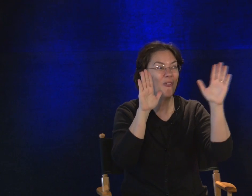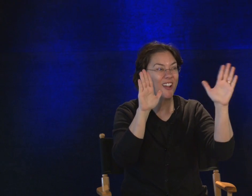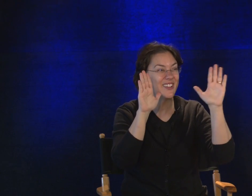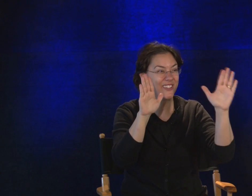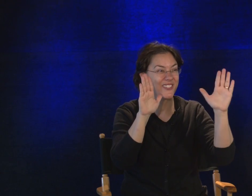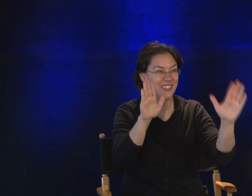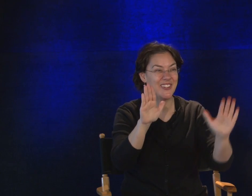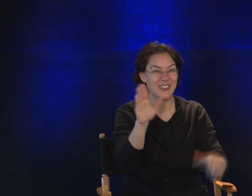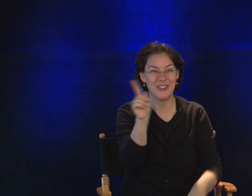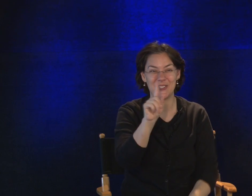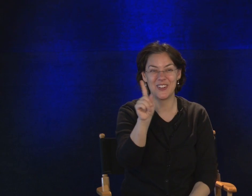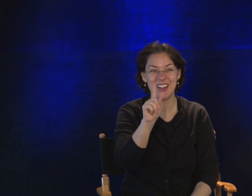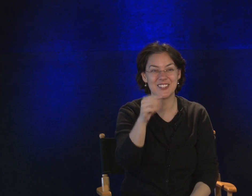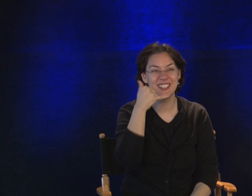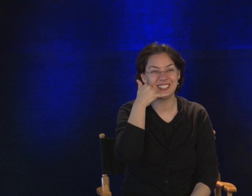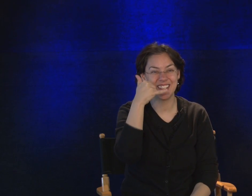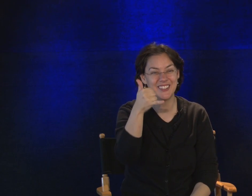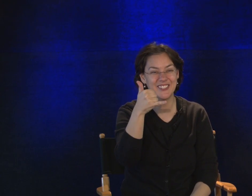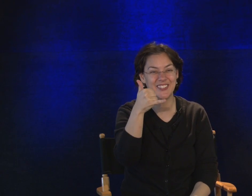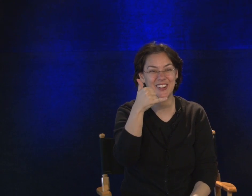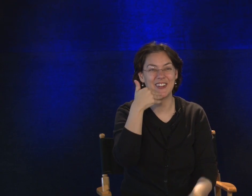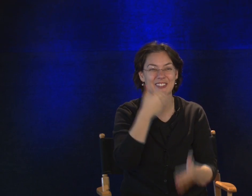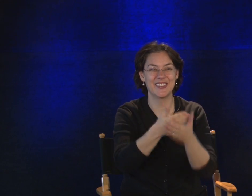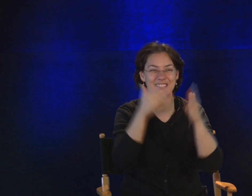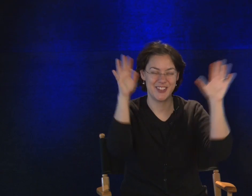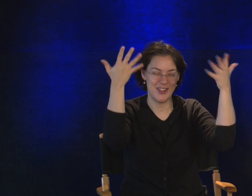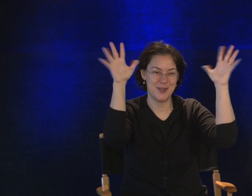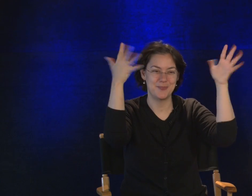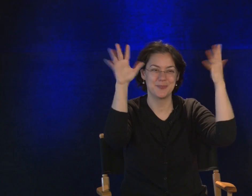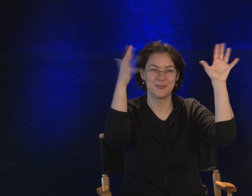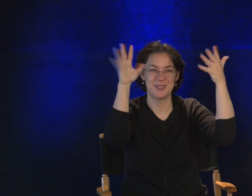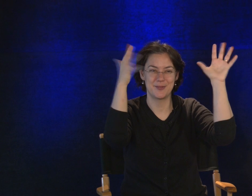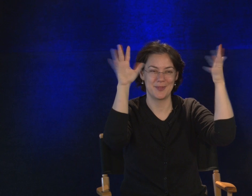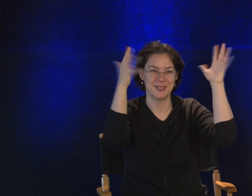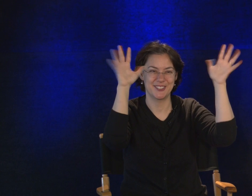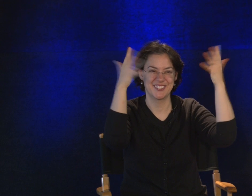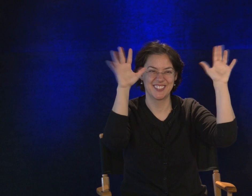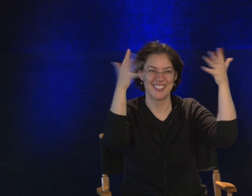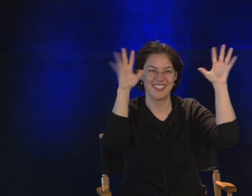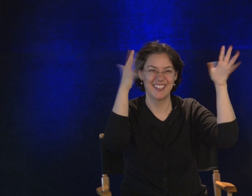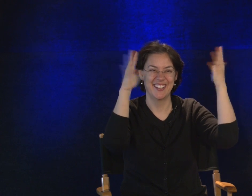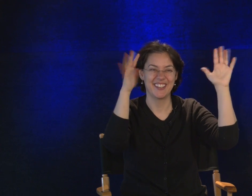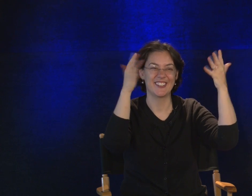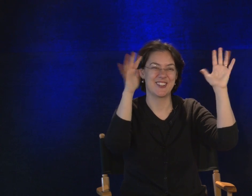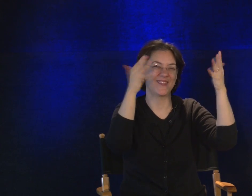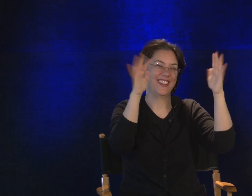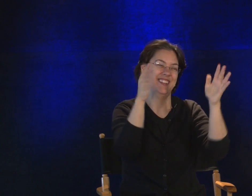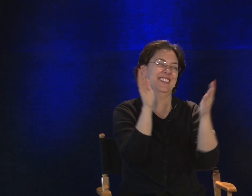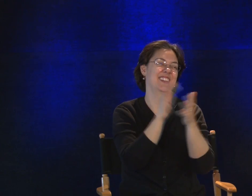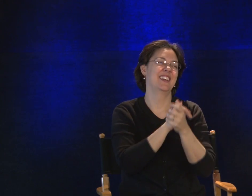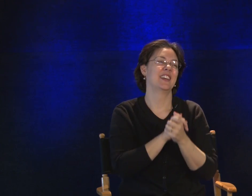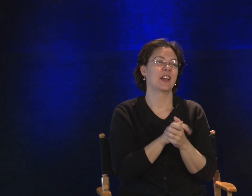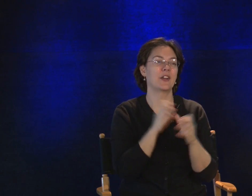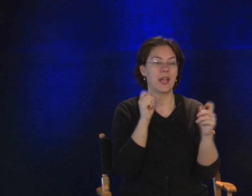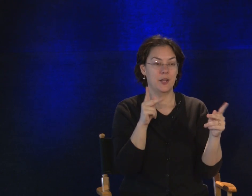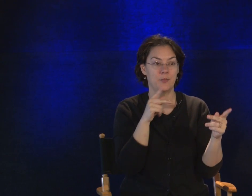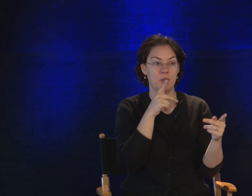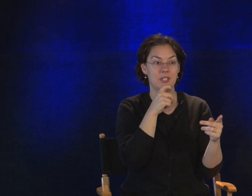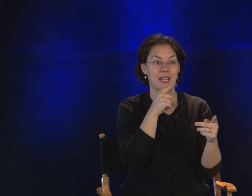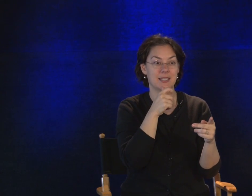Wonderful. Where's the telephone? Good job. Deaf applause. Good job, Megan. Okay. Who's next?